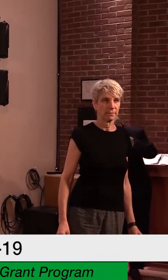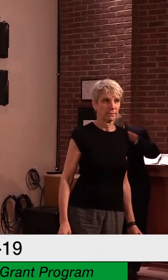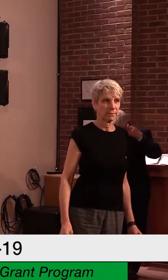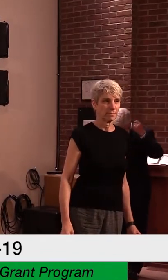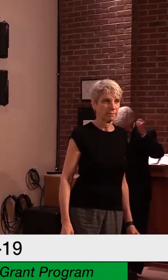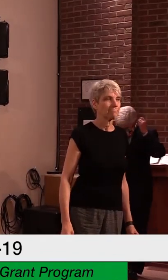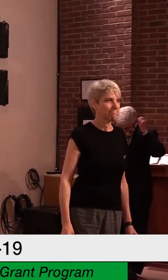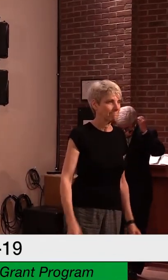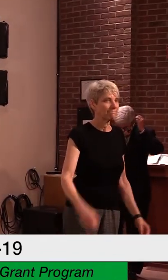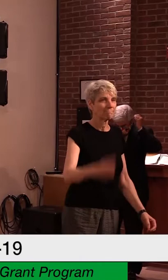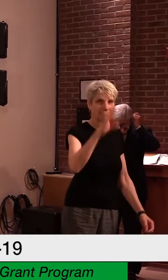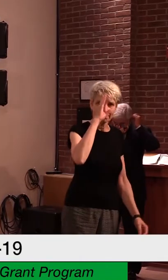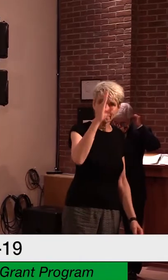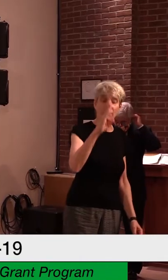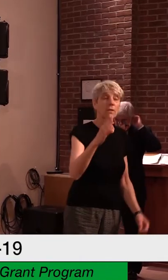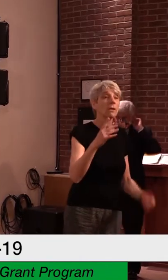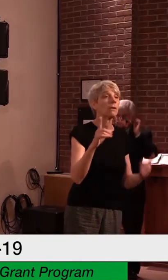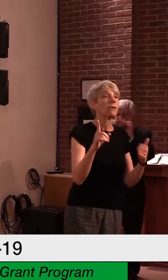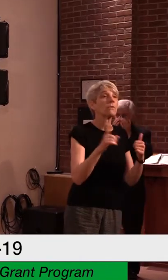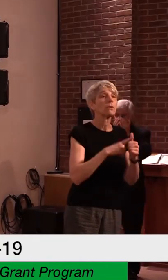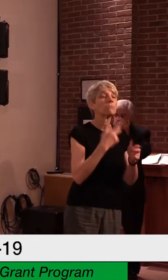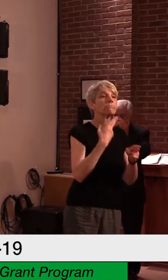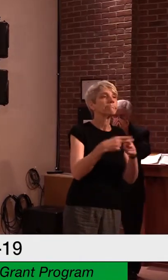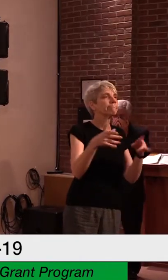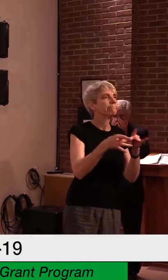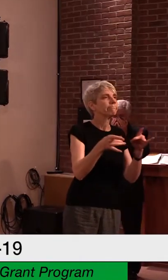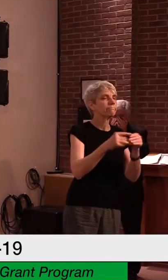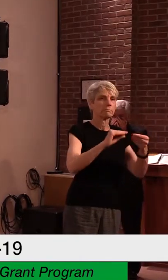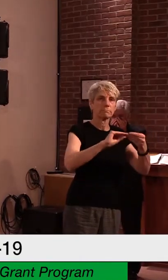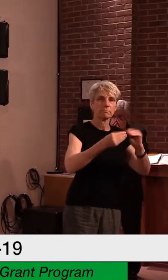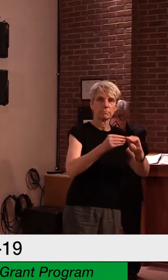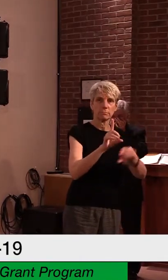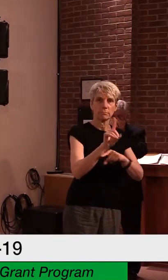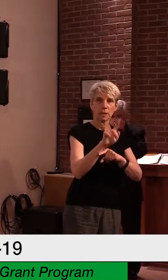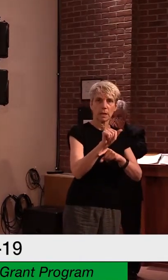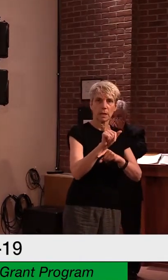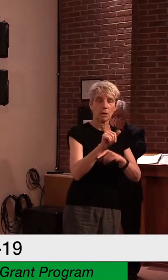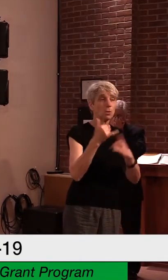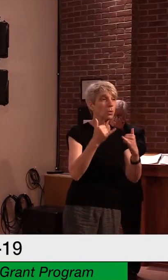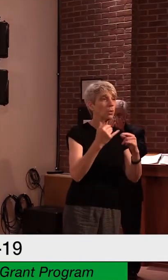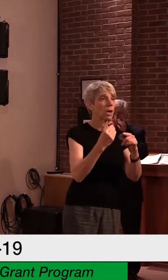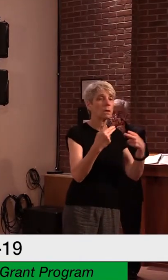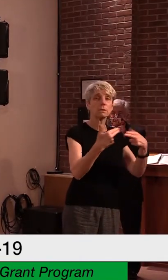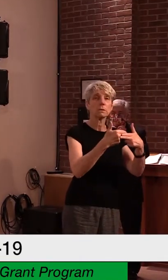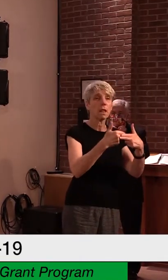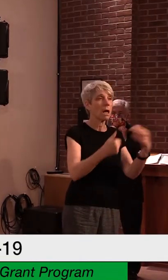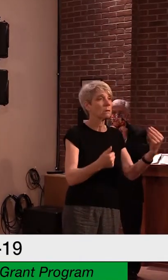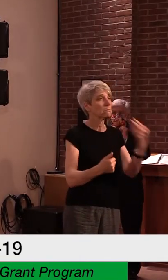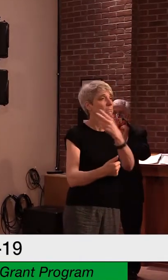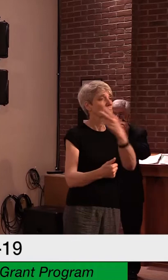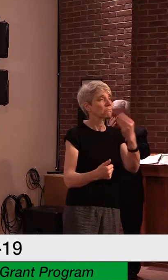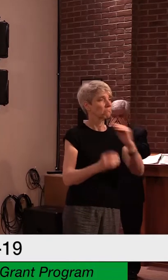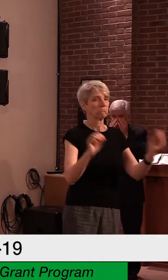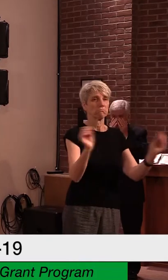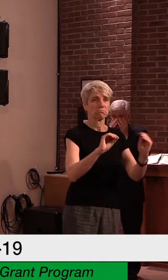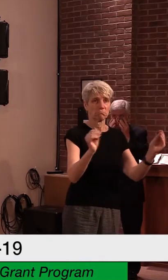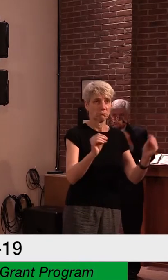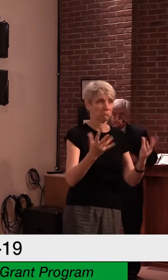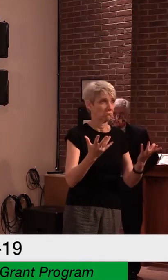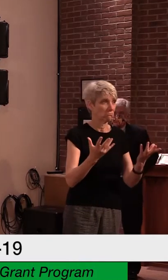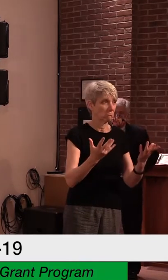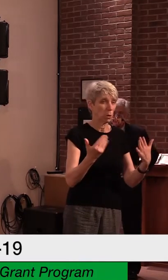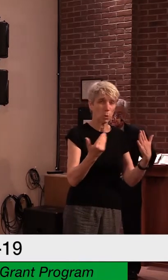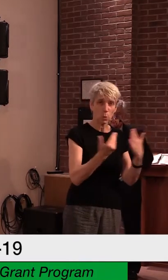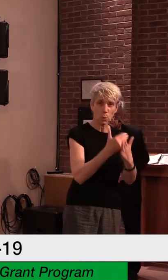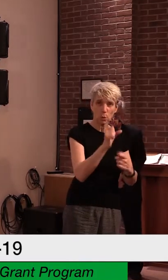Hi, I'll begin with a quick update on our current data. I didn't really bring any slides today because there have been minimal new